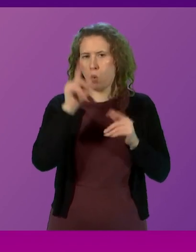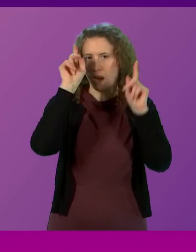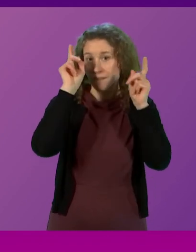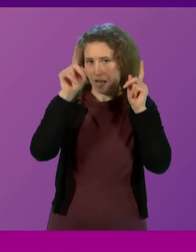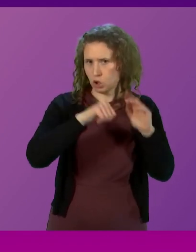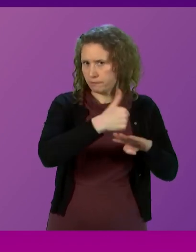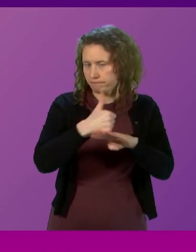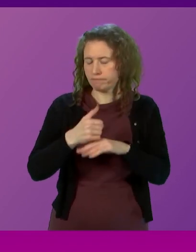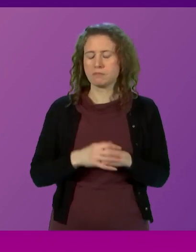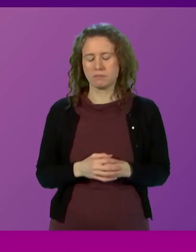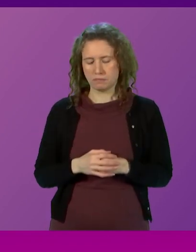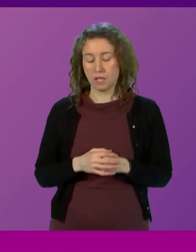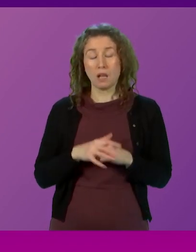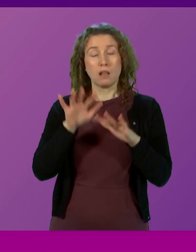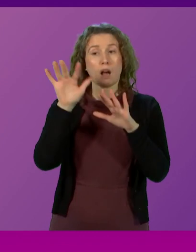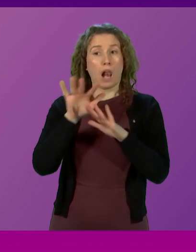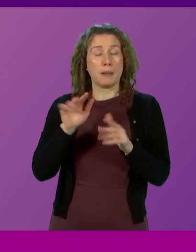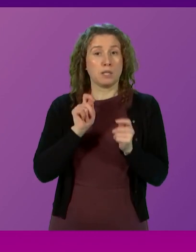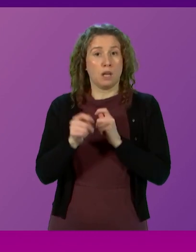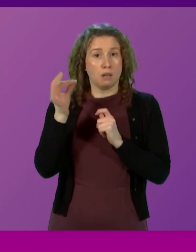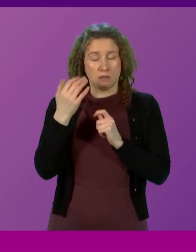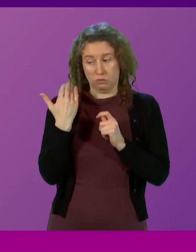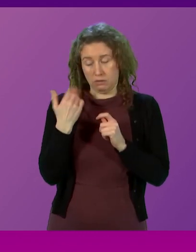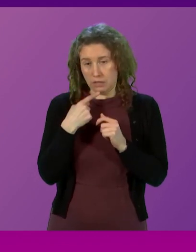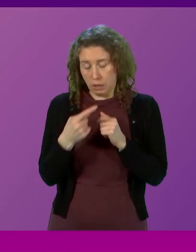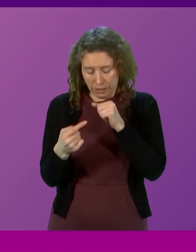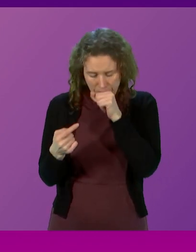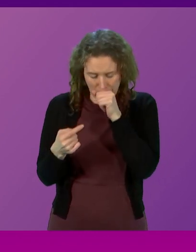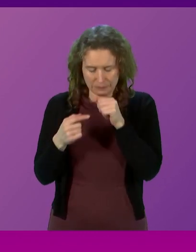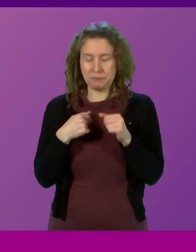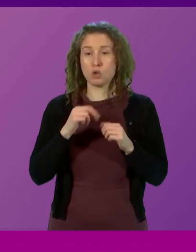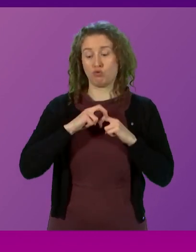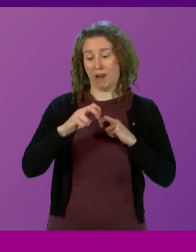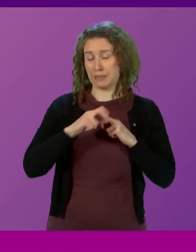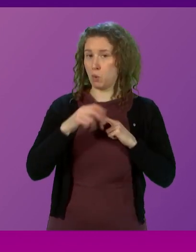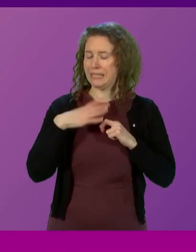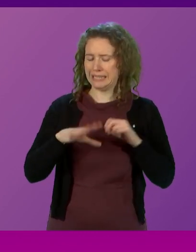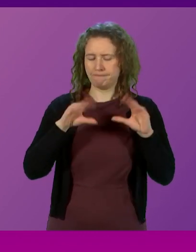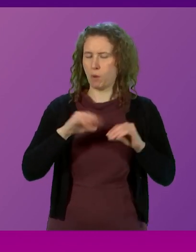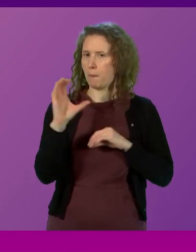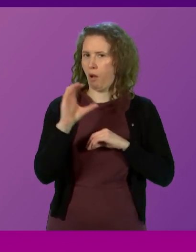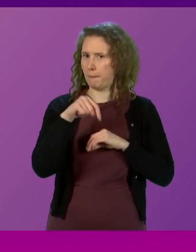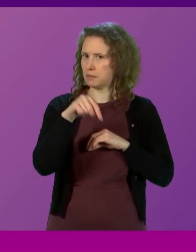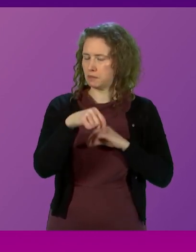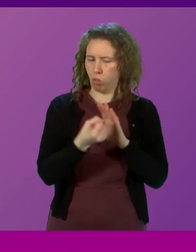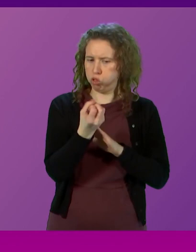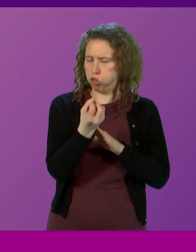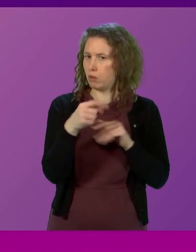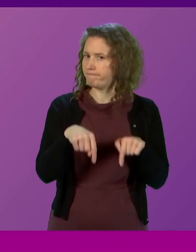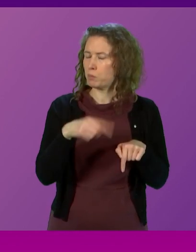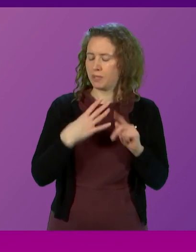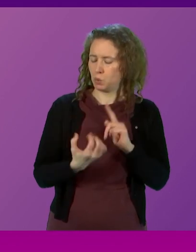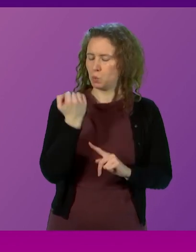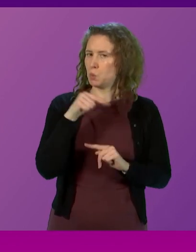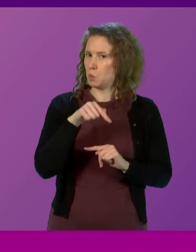As the Climate Change Committee recently highlighted, decarbonising transport remains one of the key challenges we face in reaching net zero.